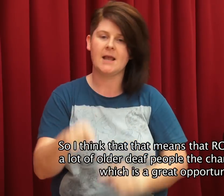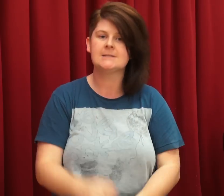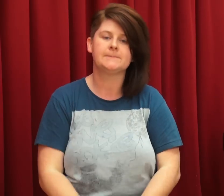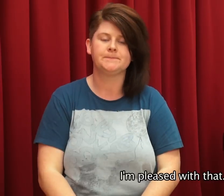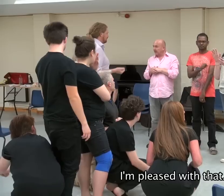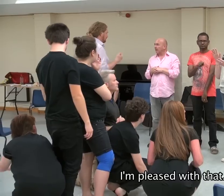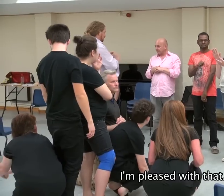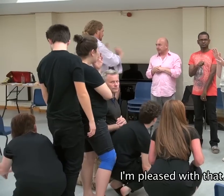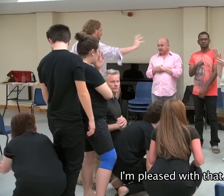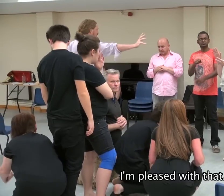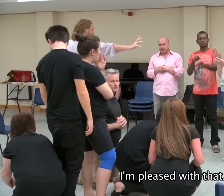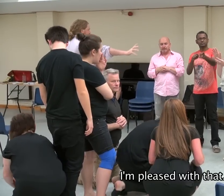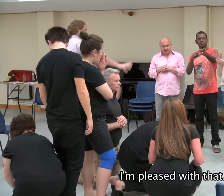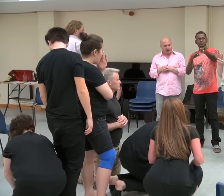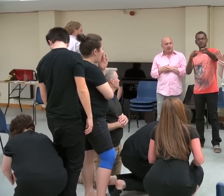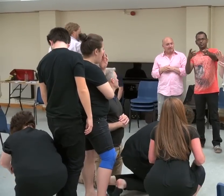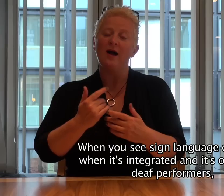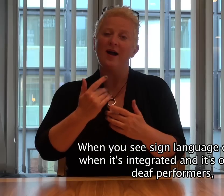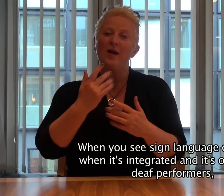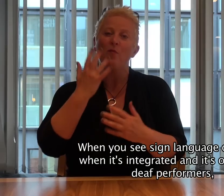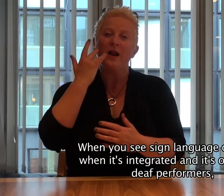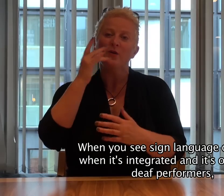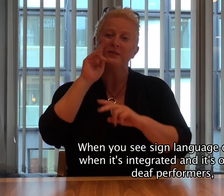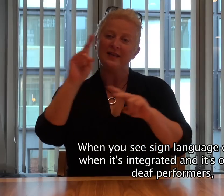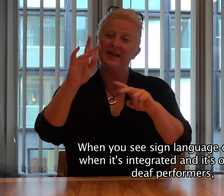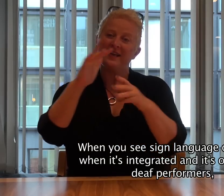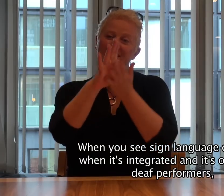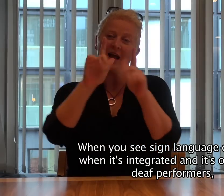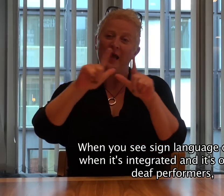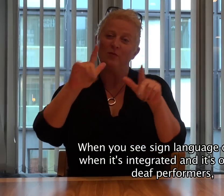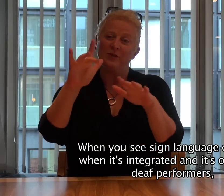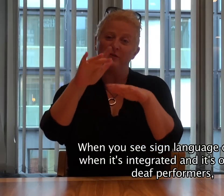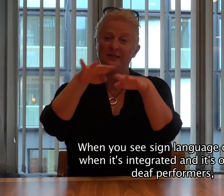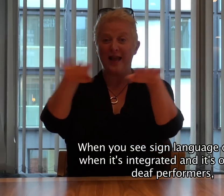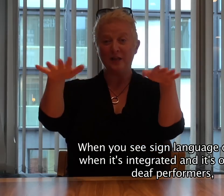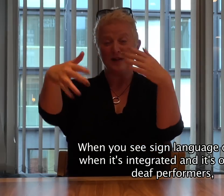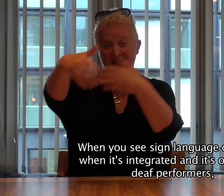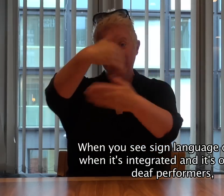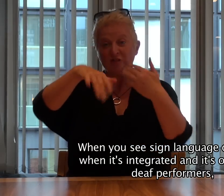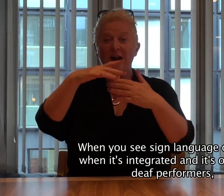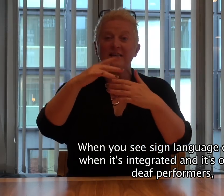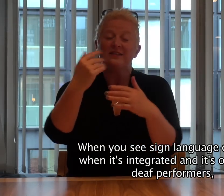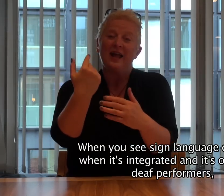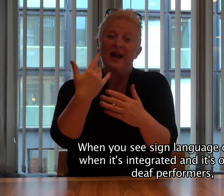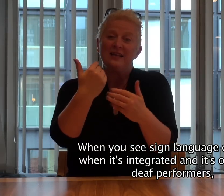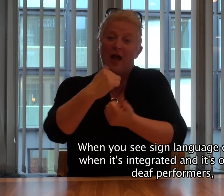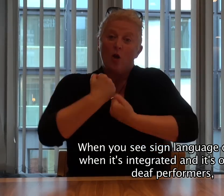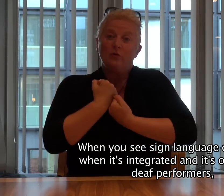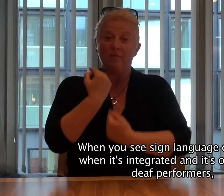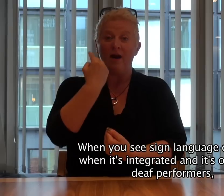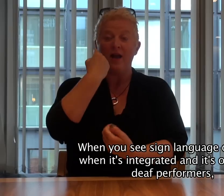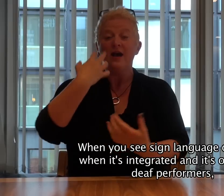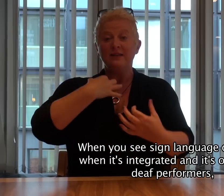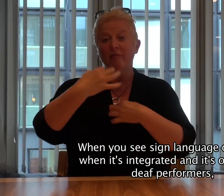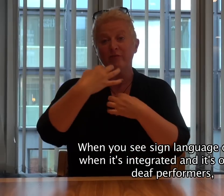opportunity. I'm pleased with that. When you see sign language on stage, when it's integrated and it's